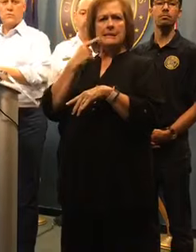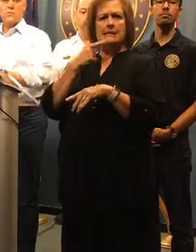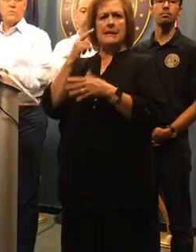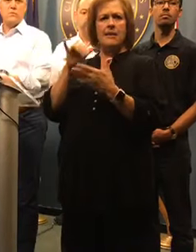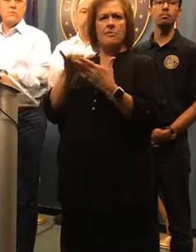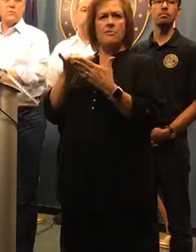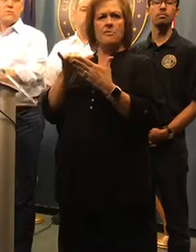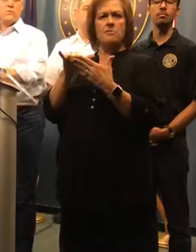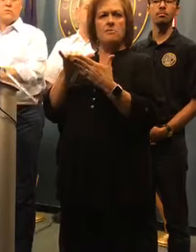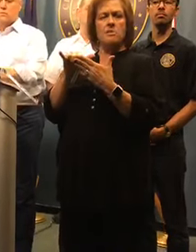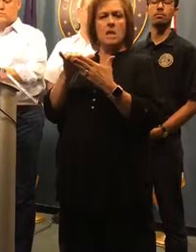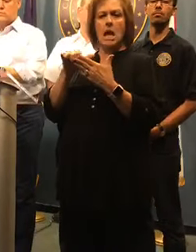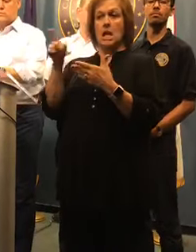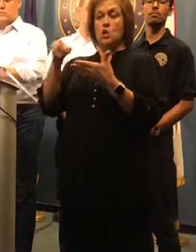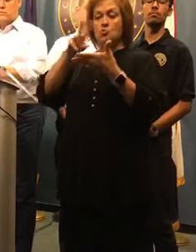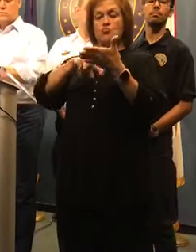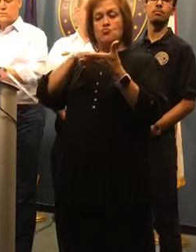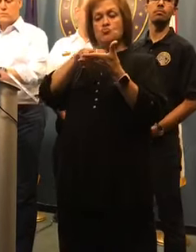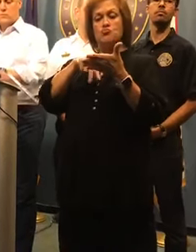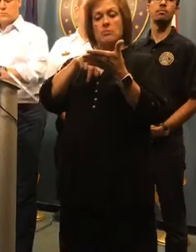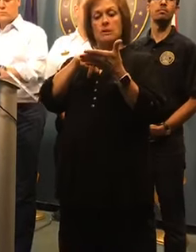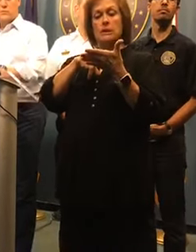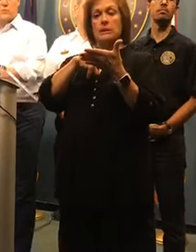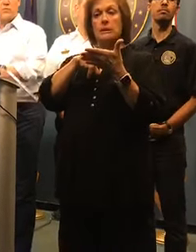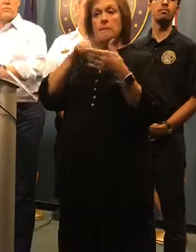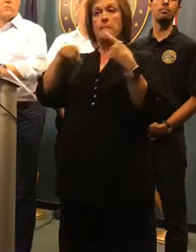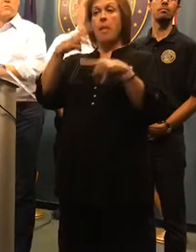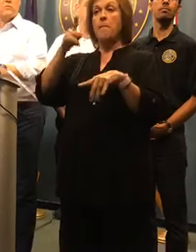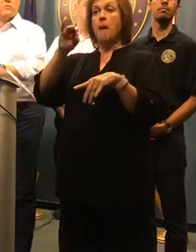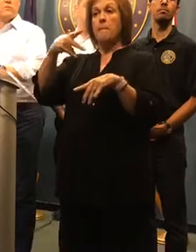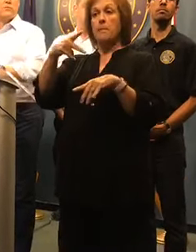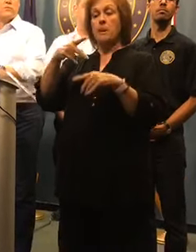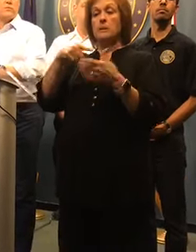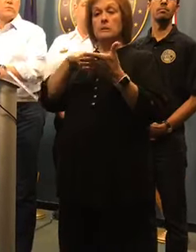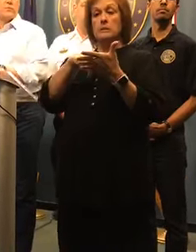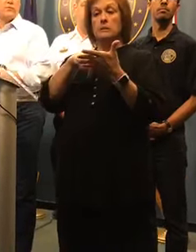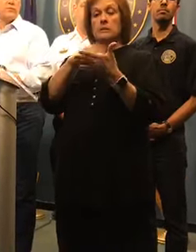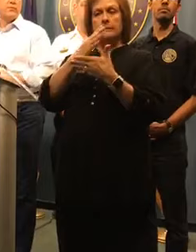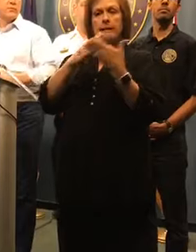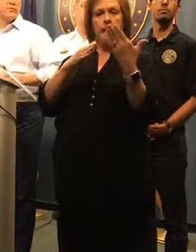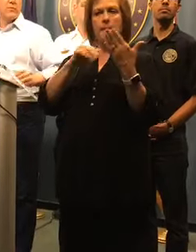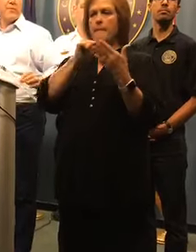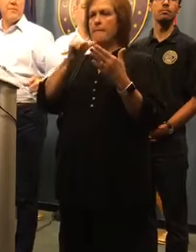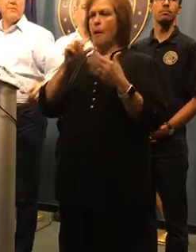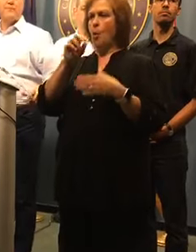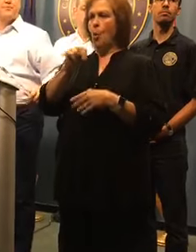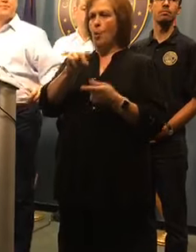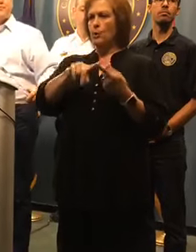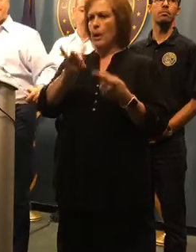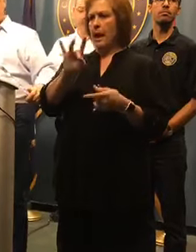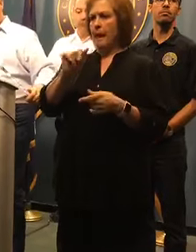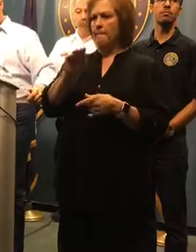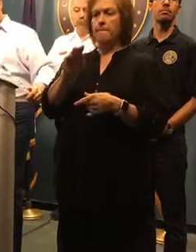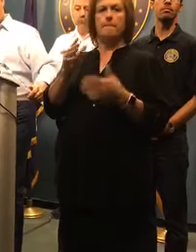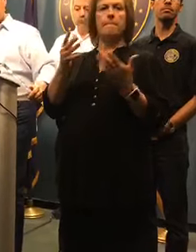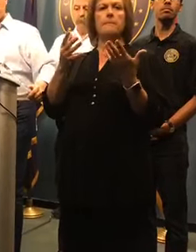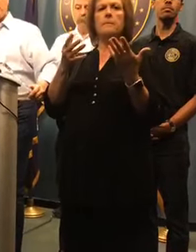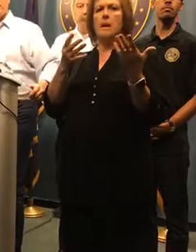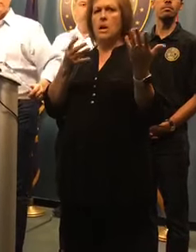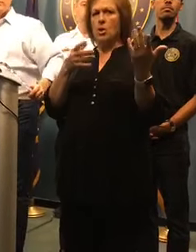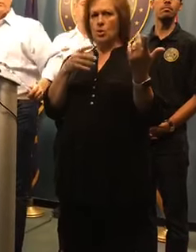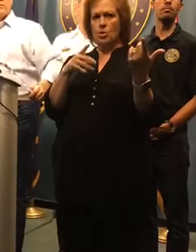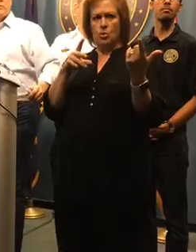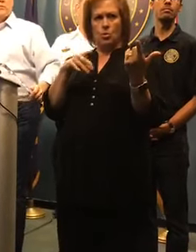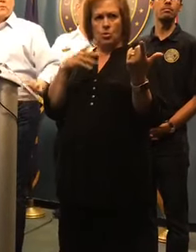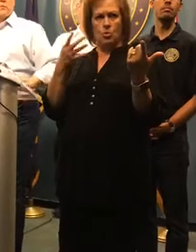the logs from the pumps show that some of them weren't turned on until 8. There were a lot of other issues. I want to know if you guys